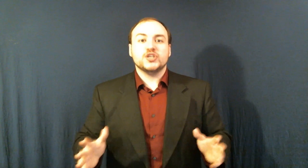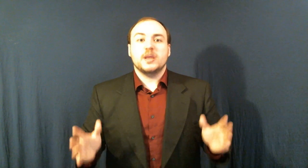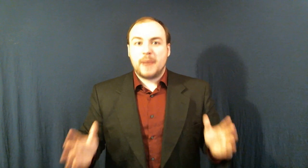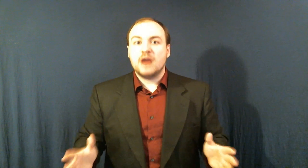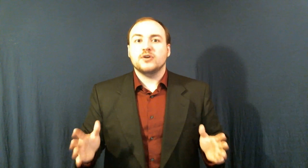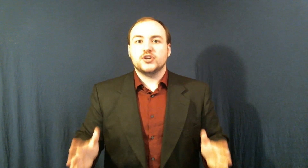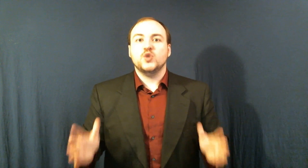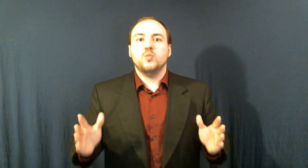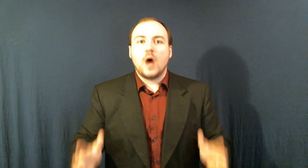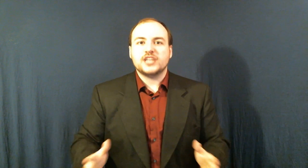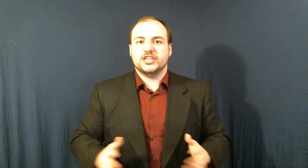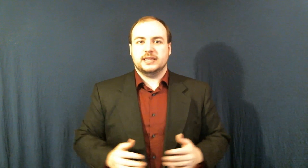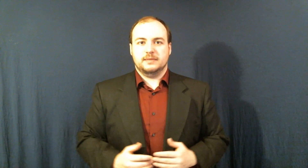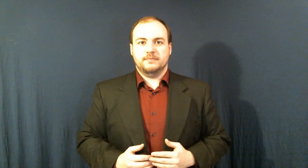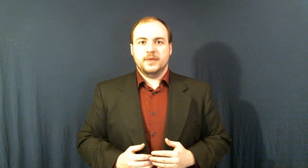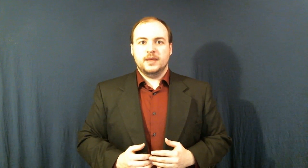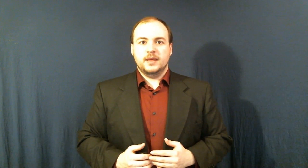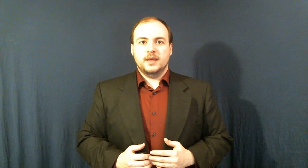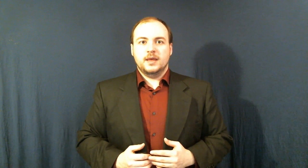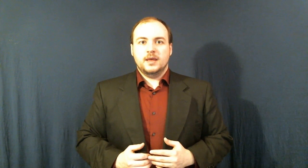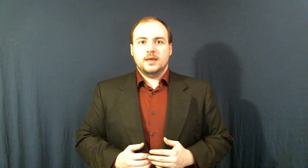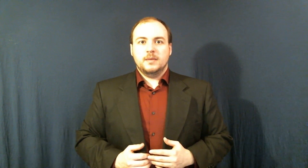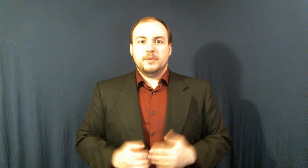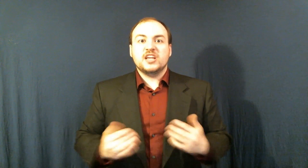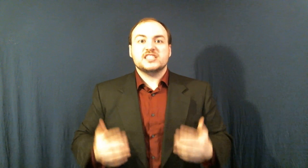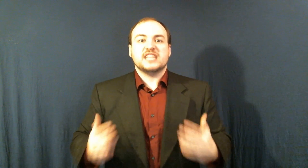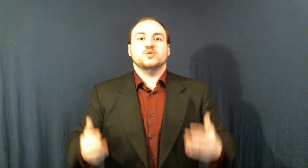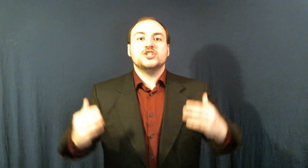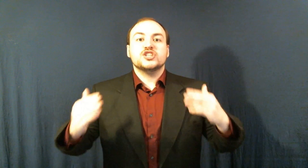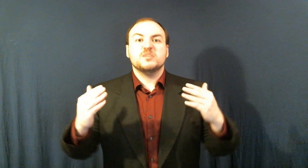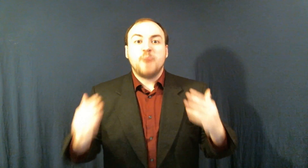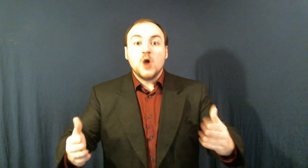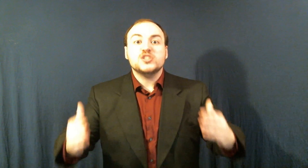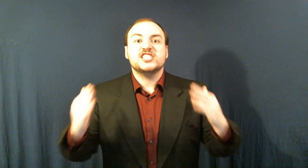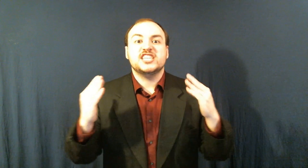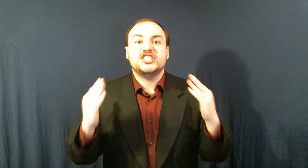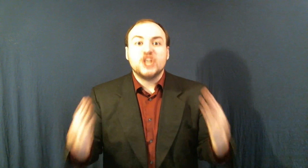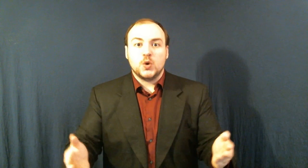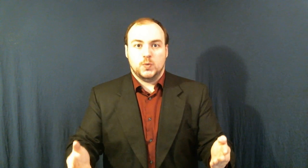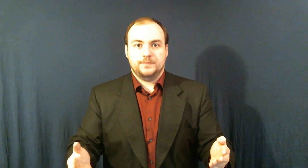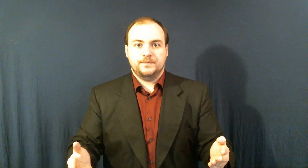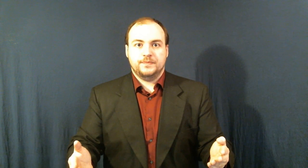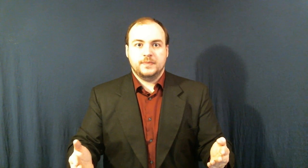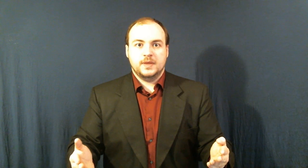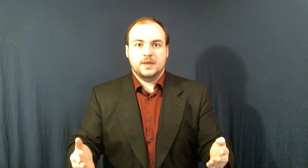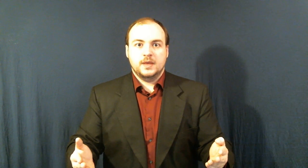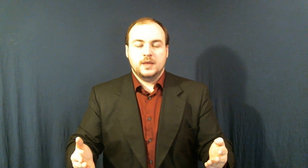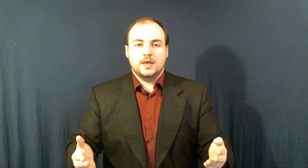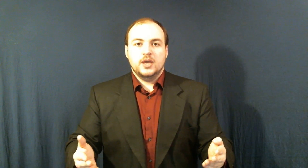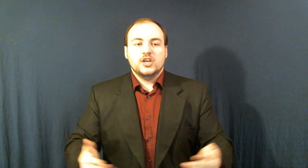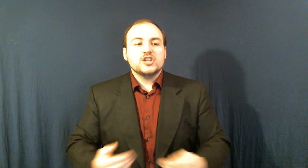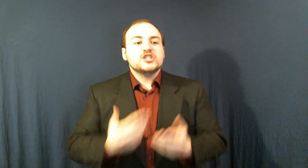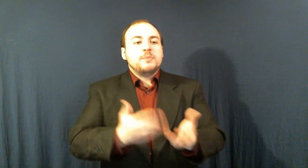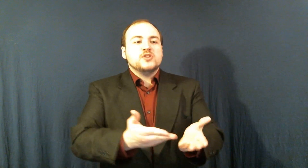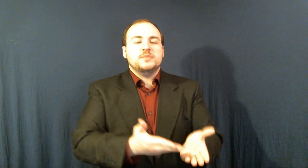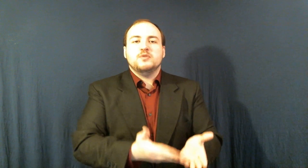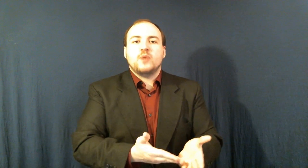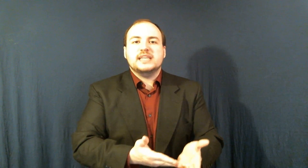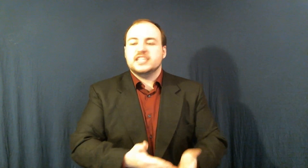usually a parent or two watching them Because that's what you're supposed to do You're supposed to be raising